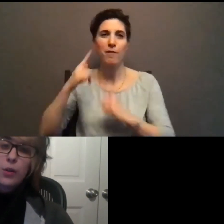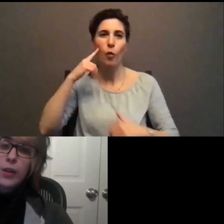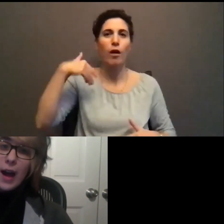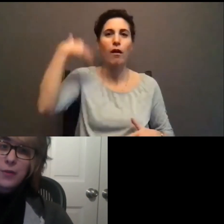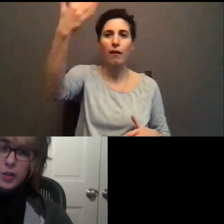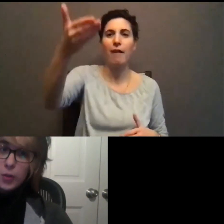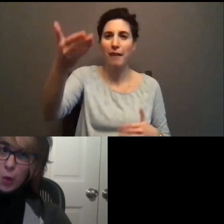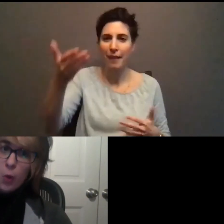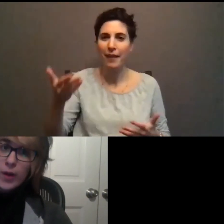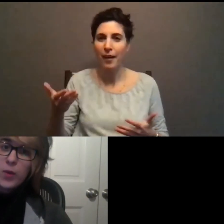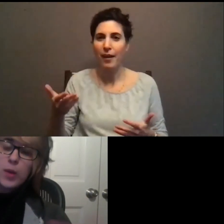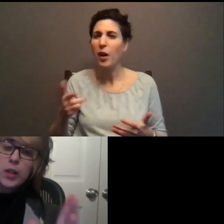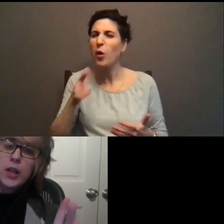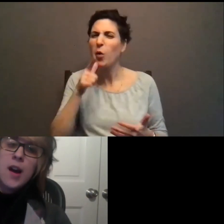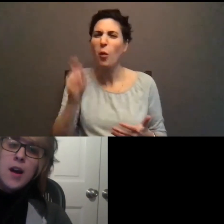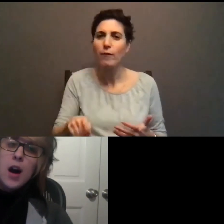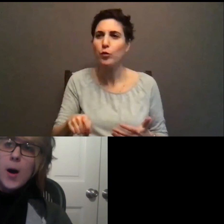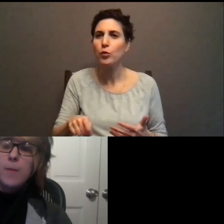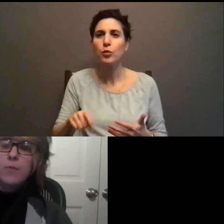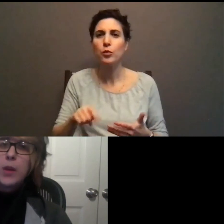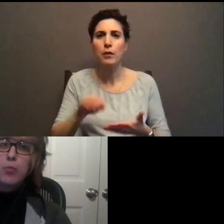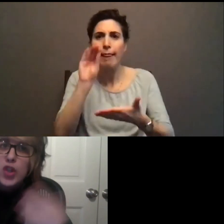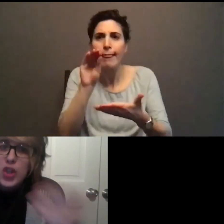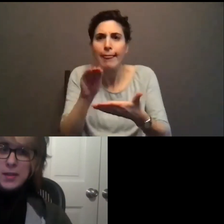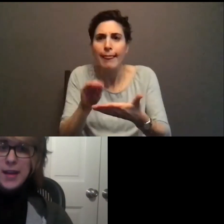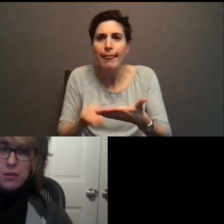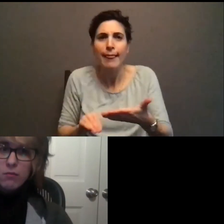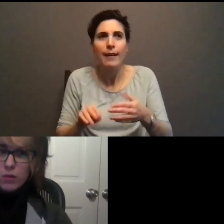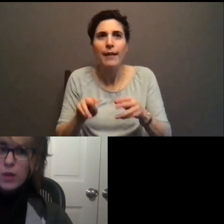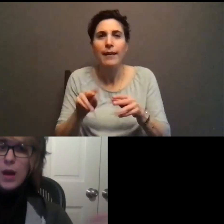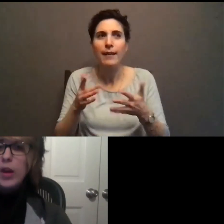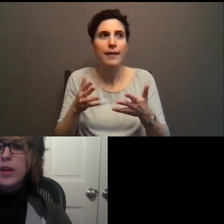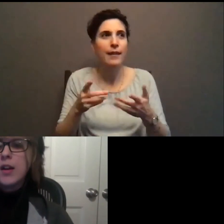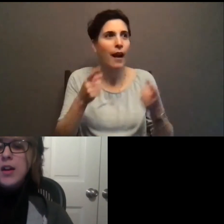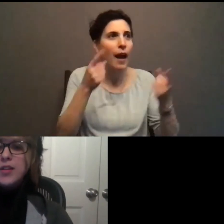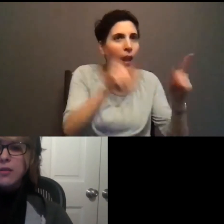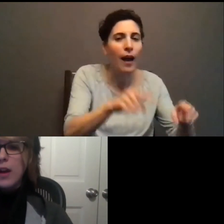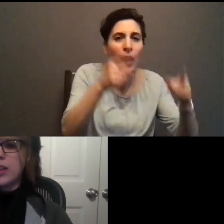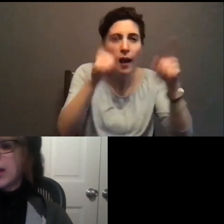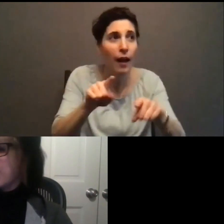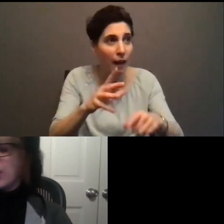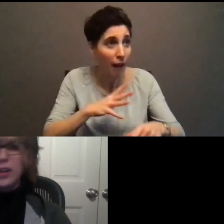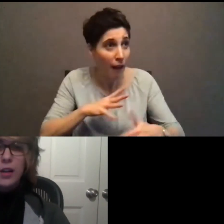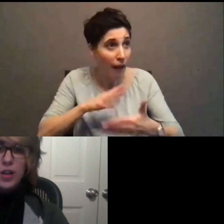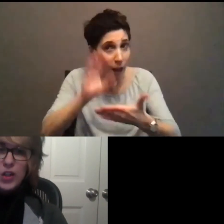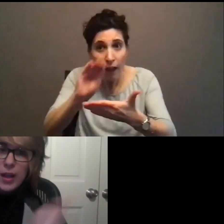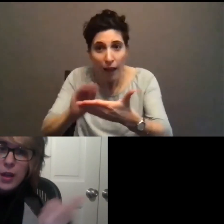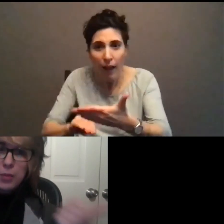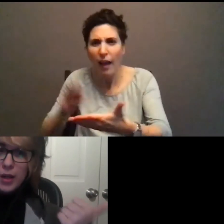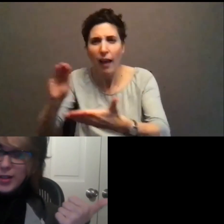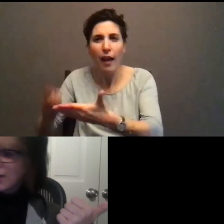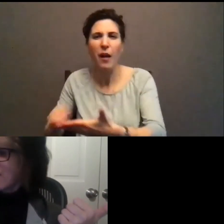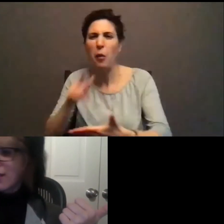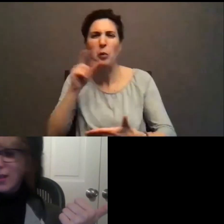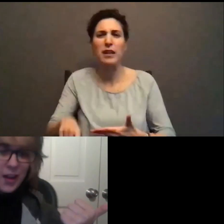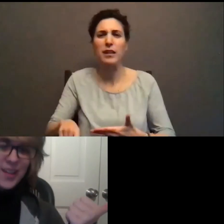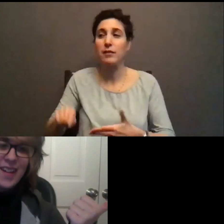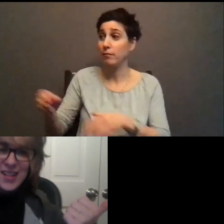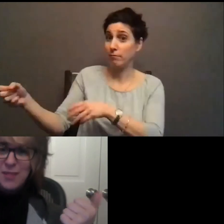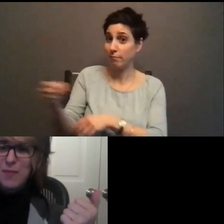necessarily having to record everybody, um, in breach consent in that way. So I think captioning is just A plus.